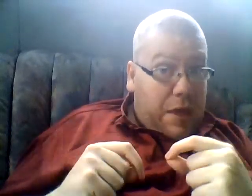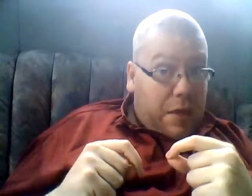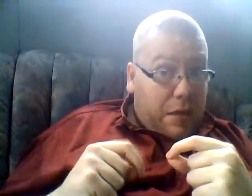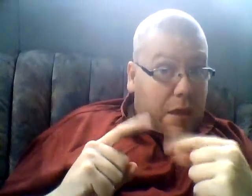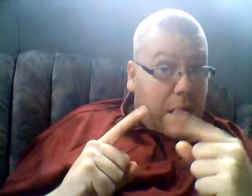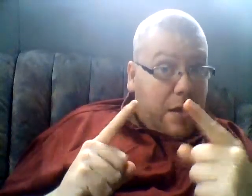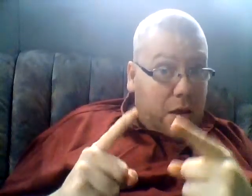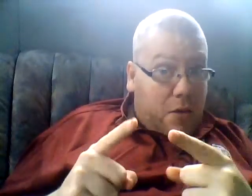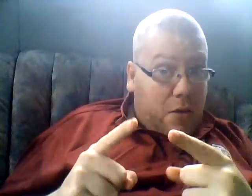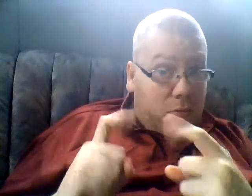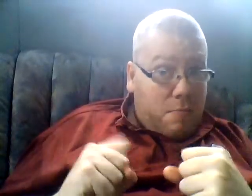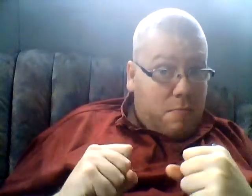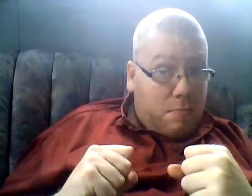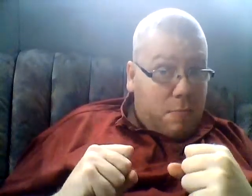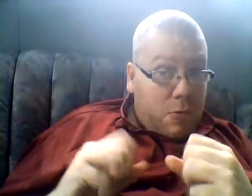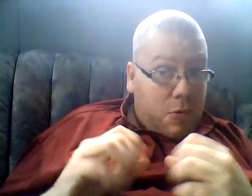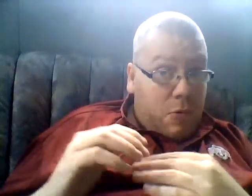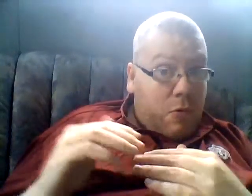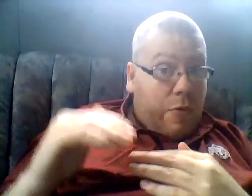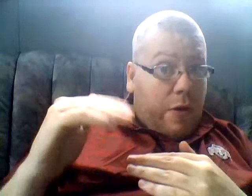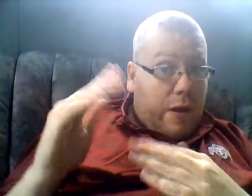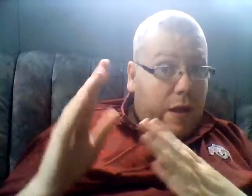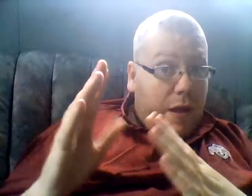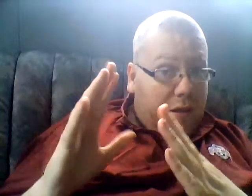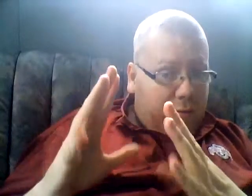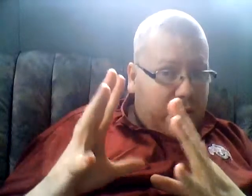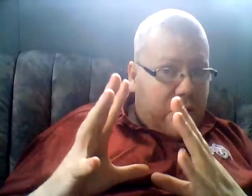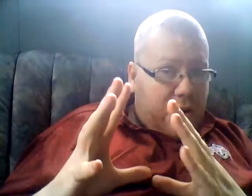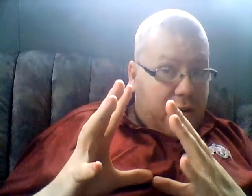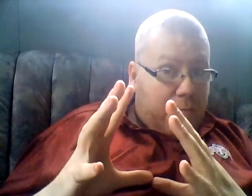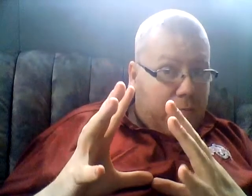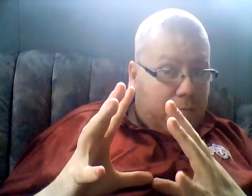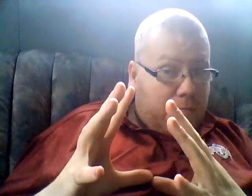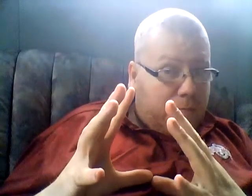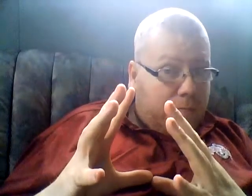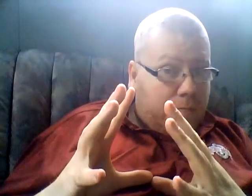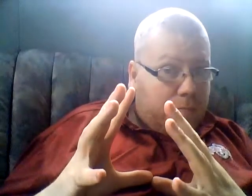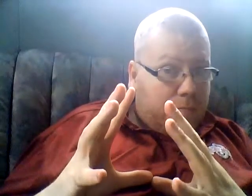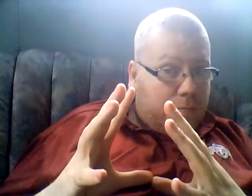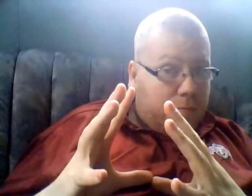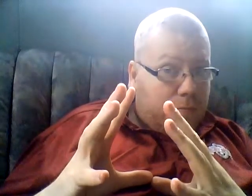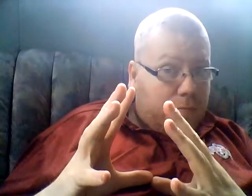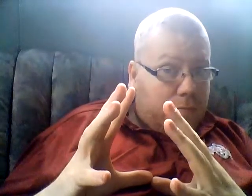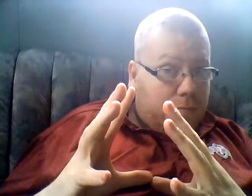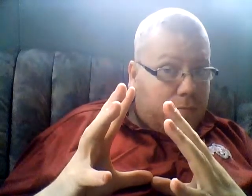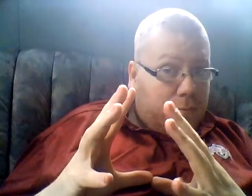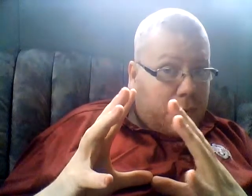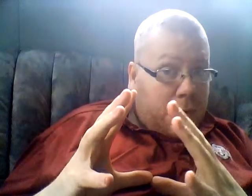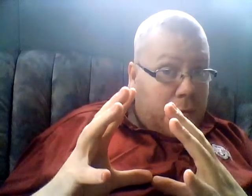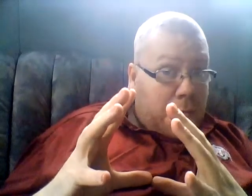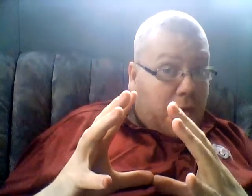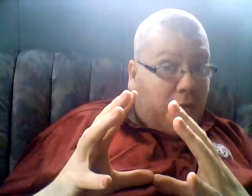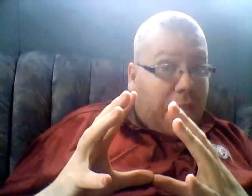that you, with your kid as your profile pic,